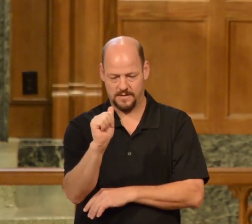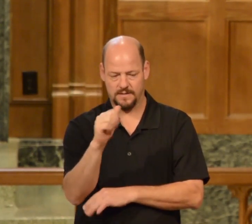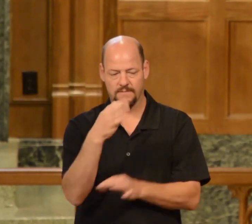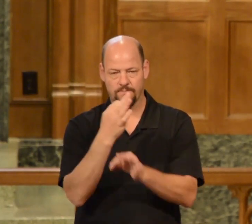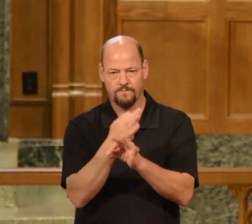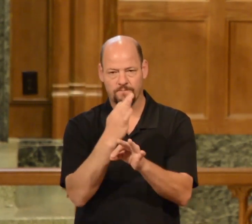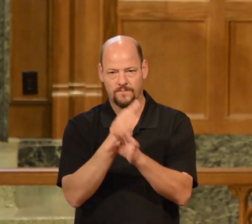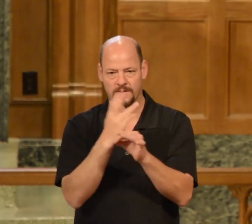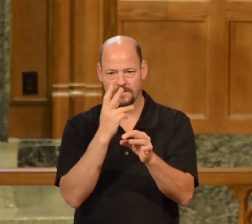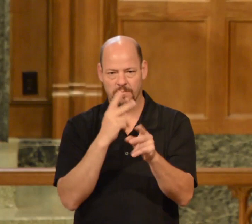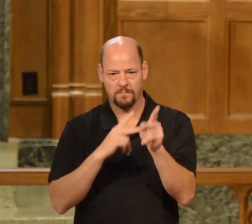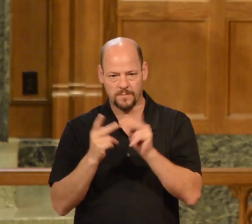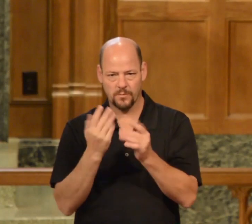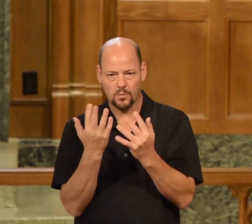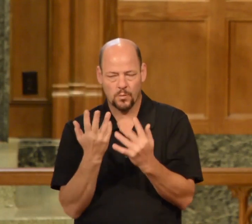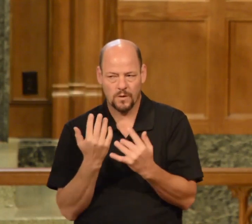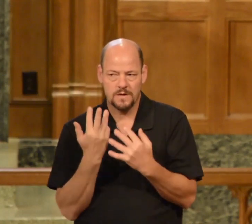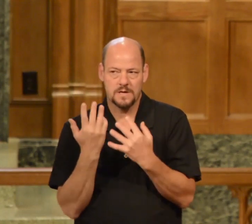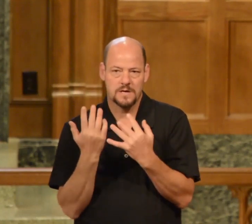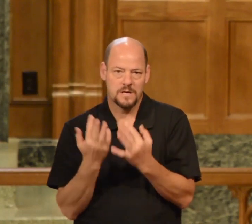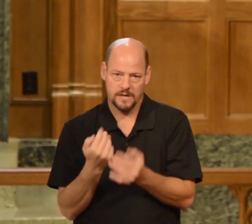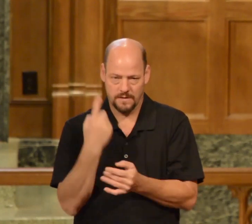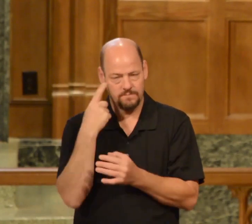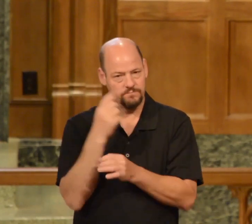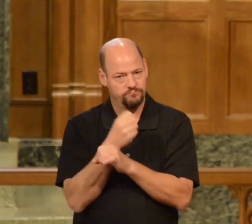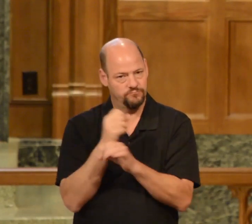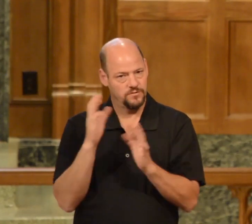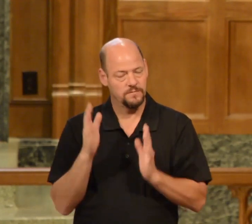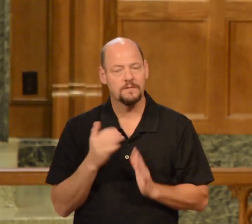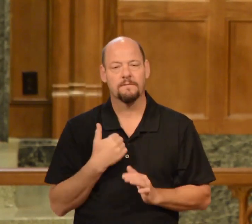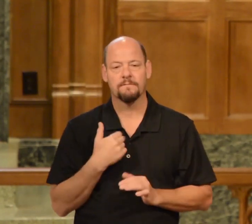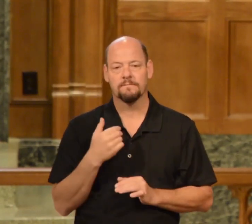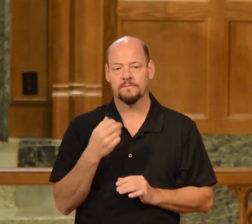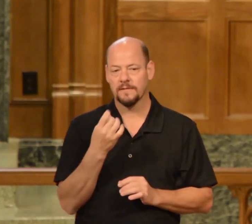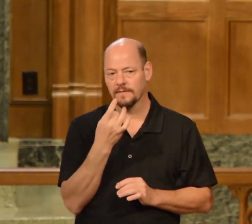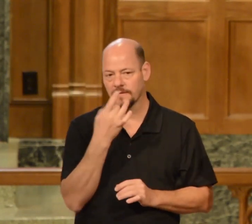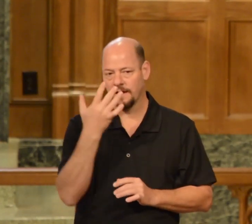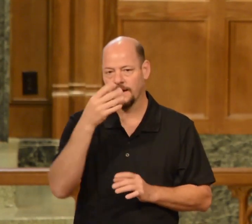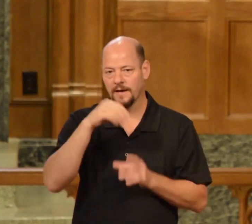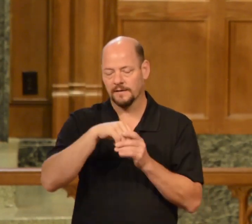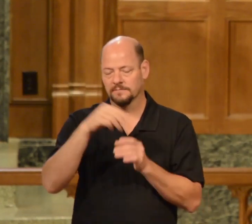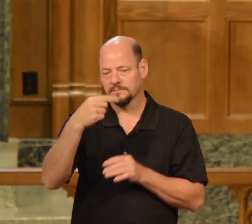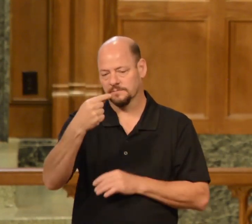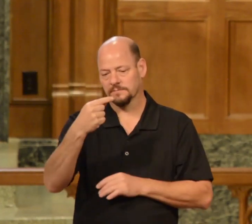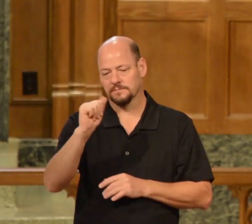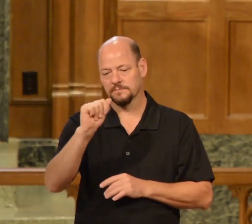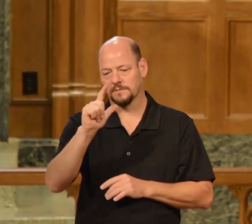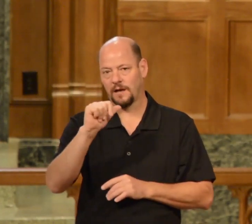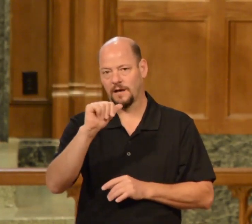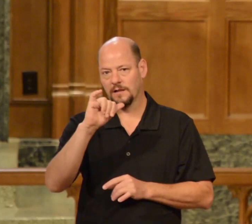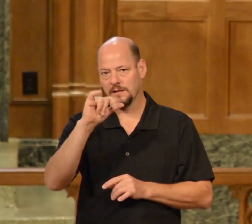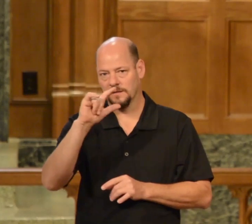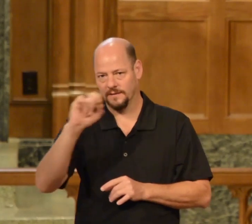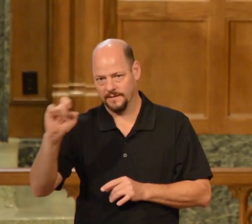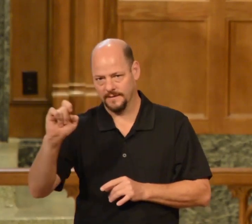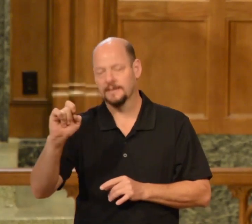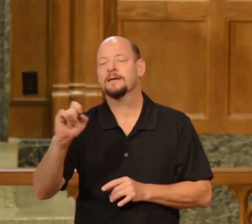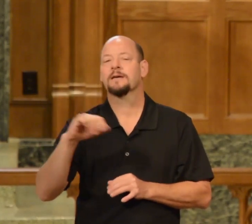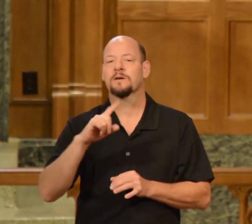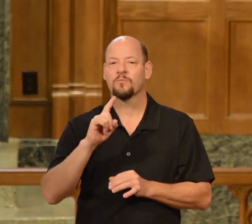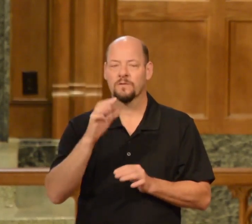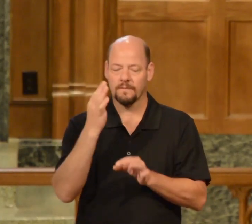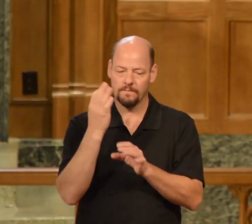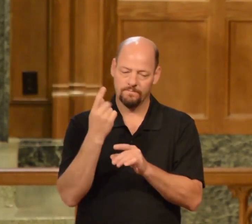are waiting. There's a little light up in Galilee where the faithful few families are expecting the Messiah. There's little lights